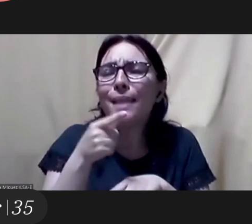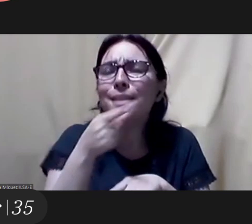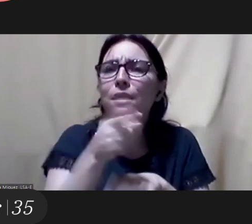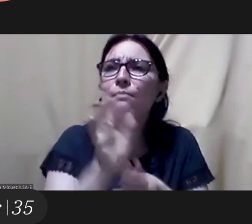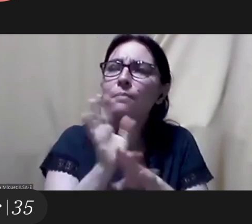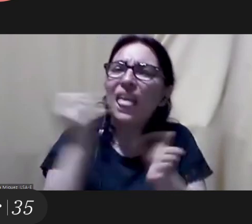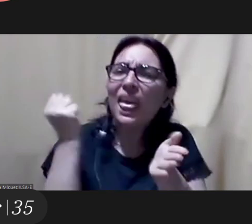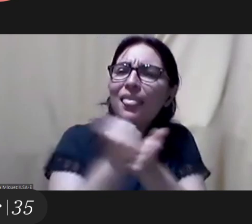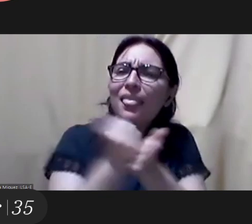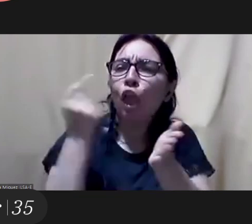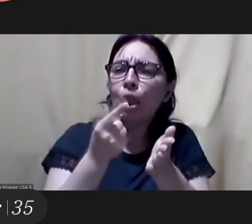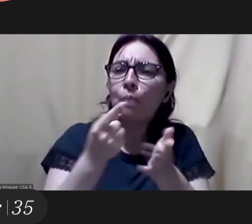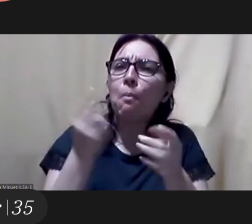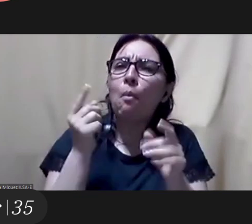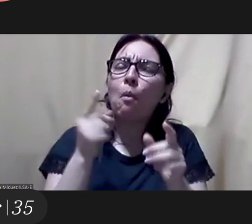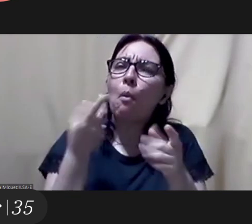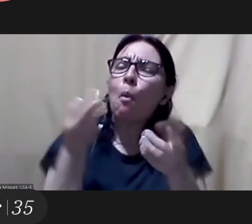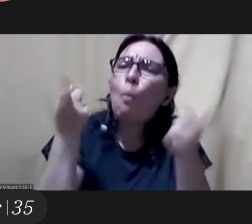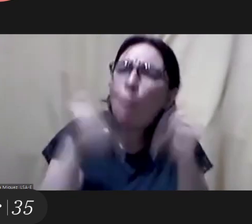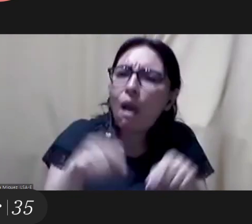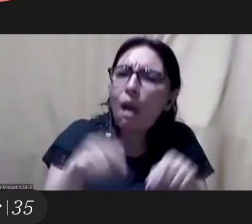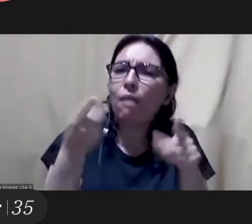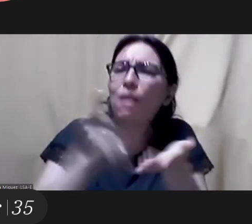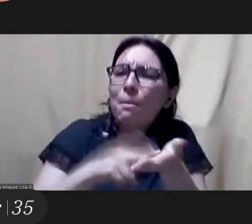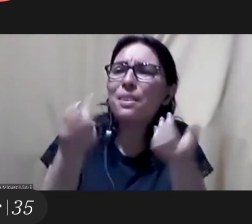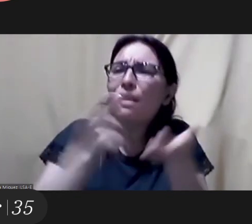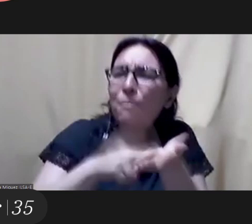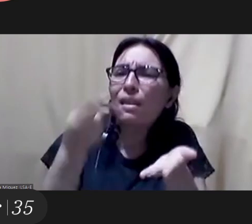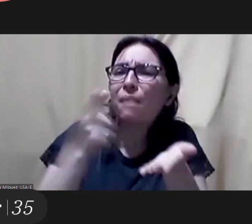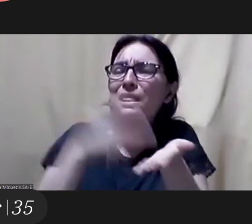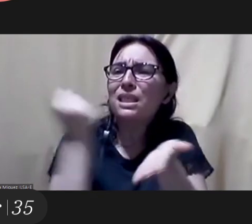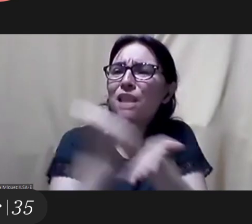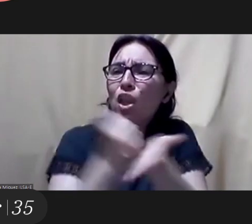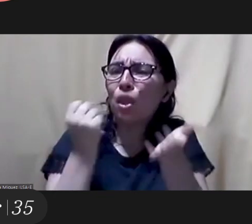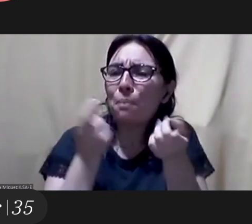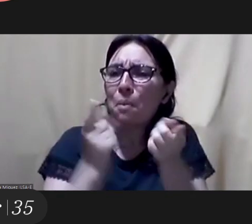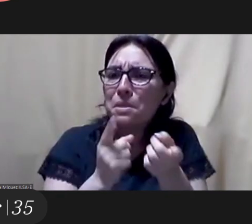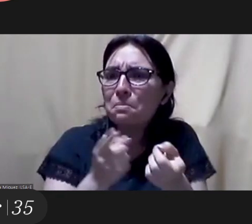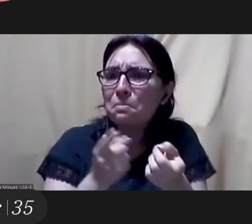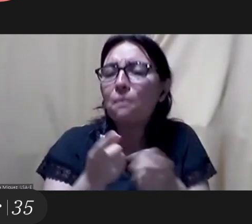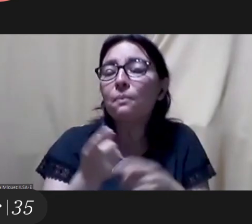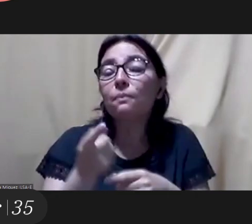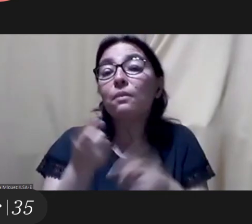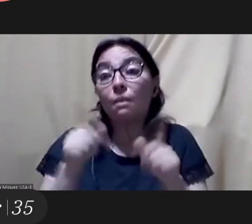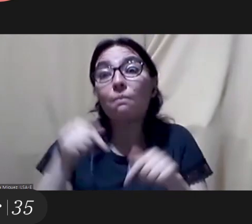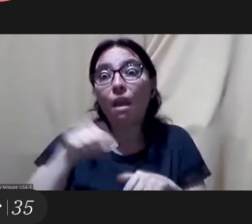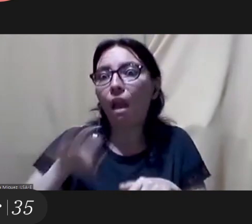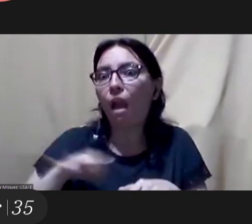Or rather they reinforce stereotypes or cliches at a very difficult,